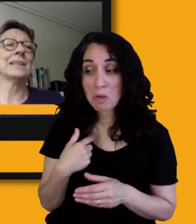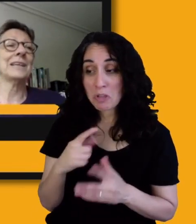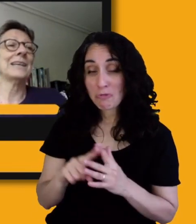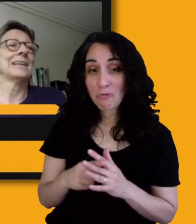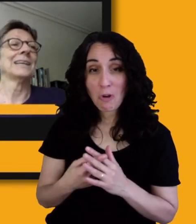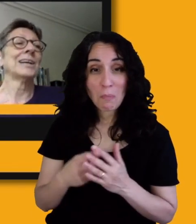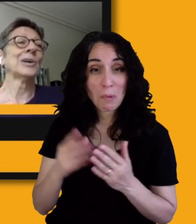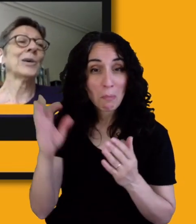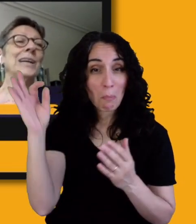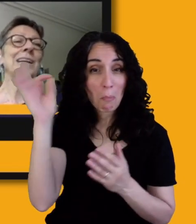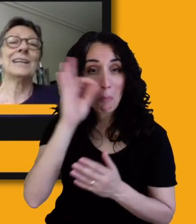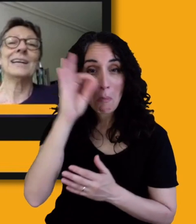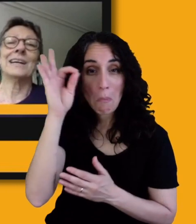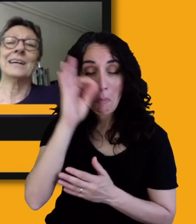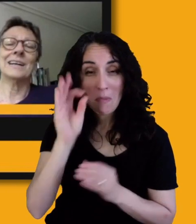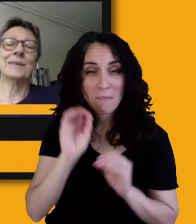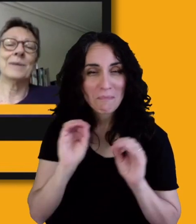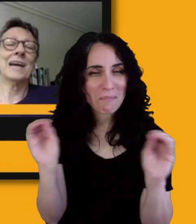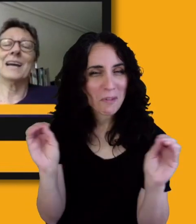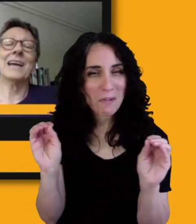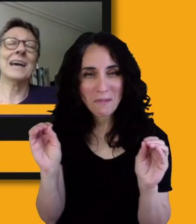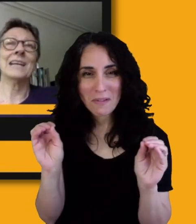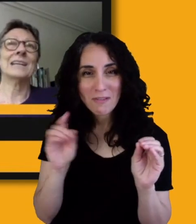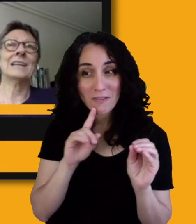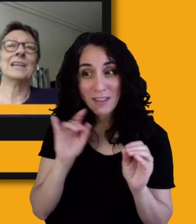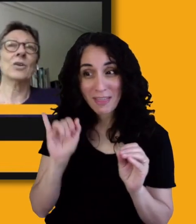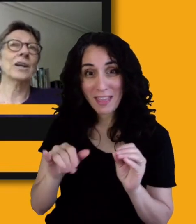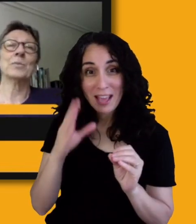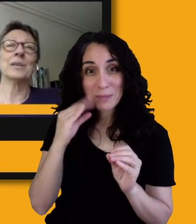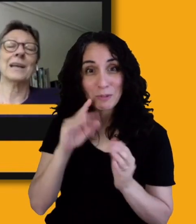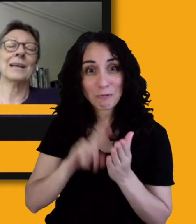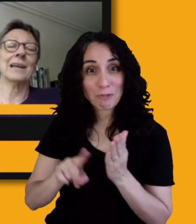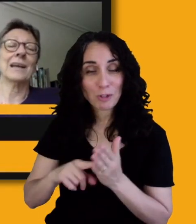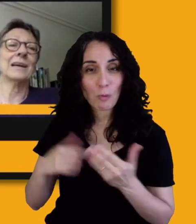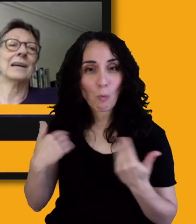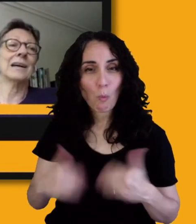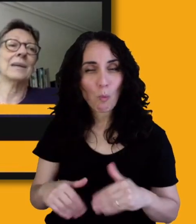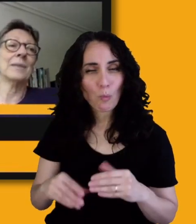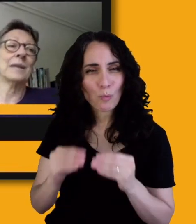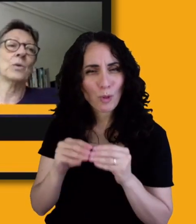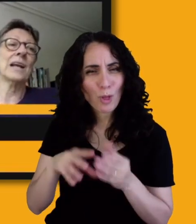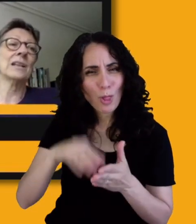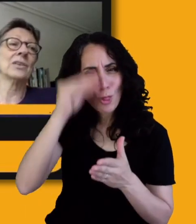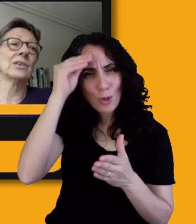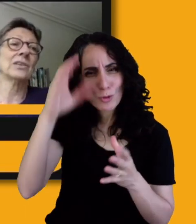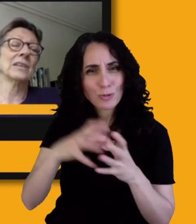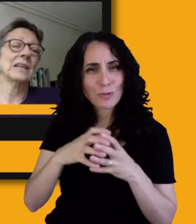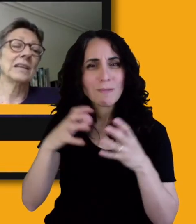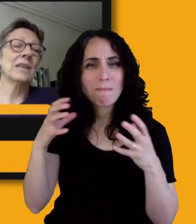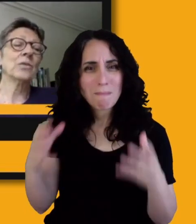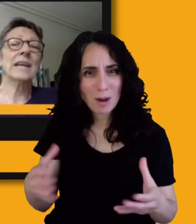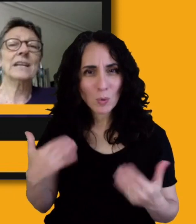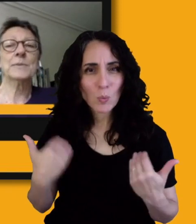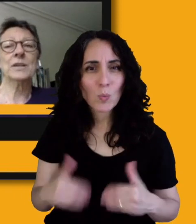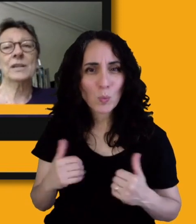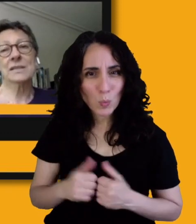green and I had an incredible enlightening, and what I learned through that experience